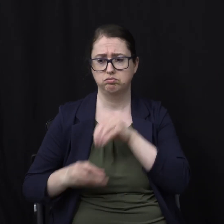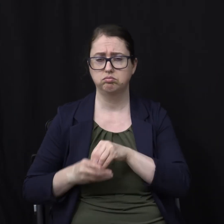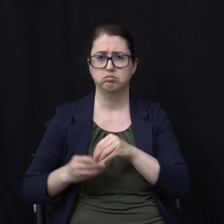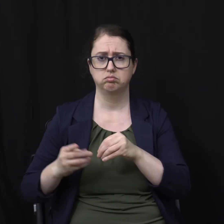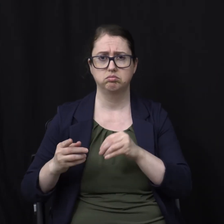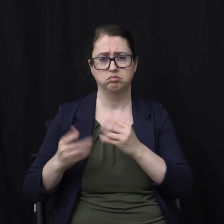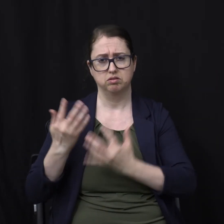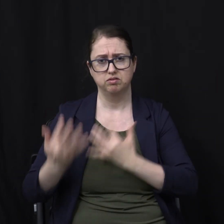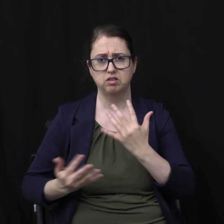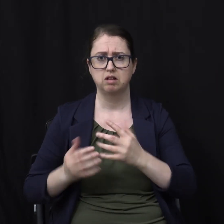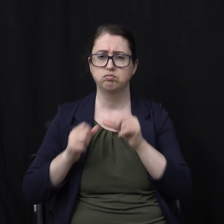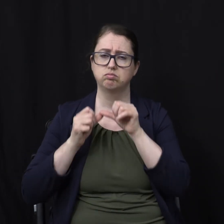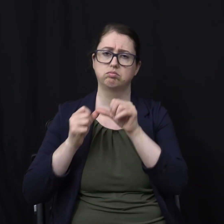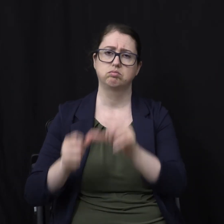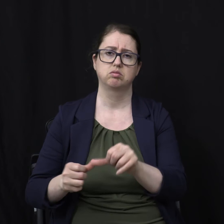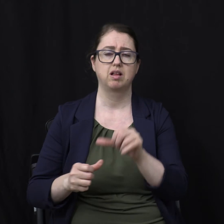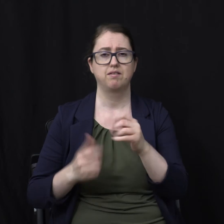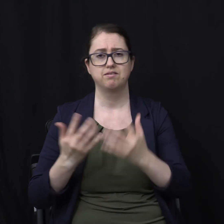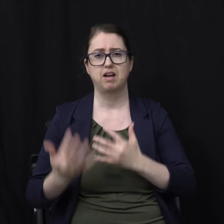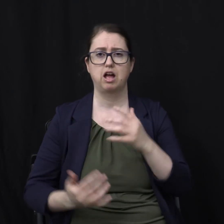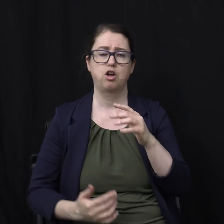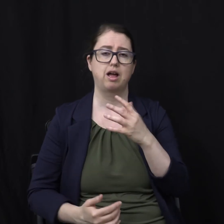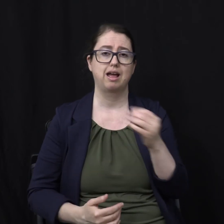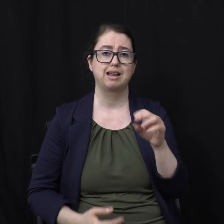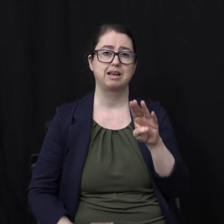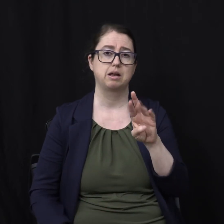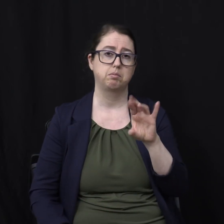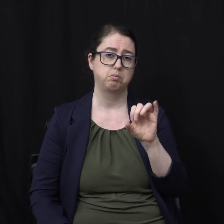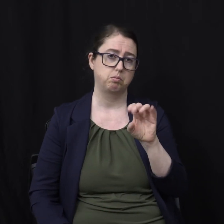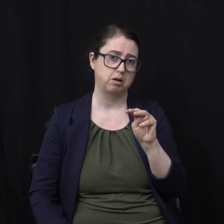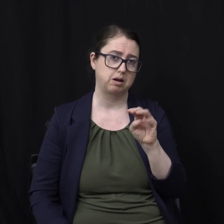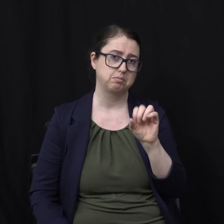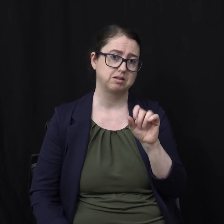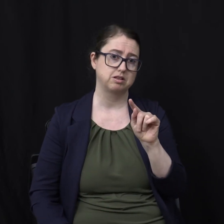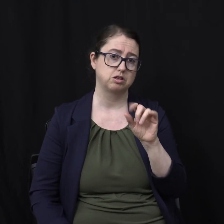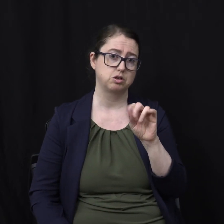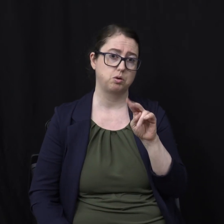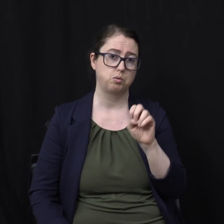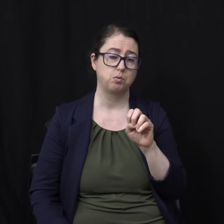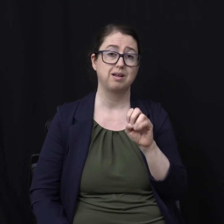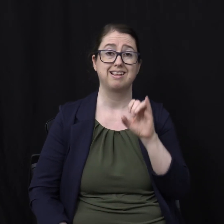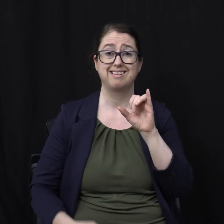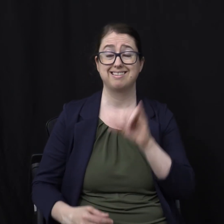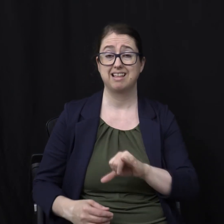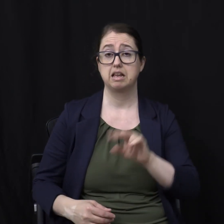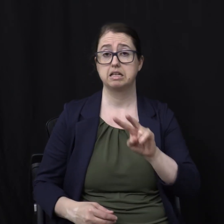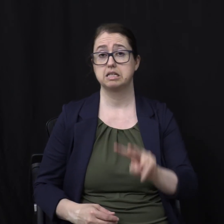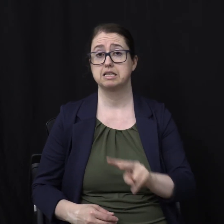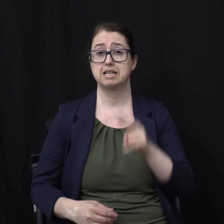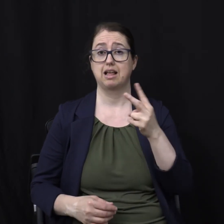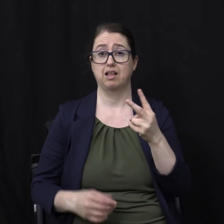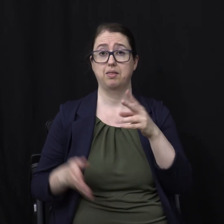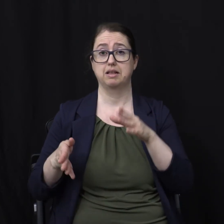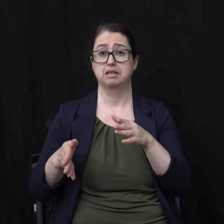burneth With fire and brimstone This is hell Right And then he says Which is the Second death